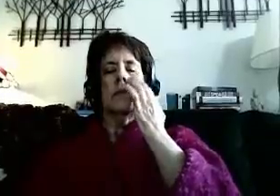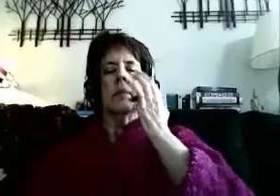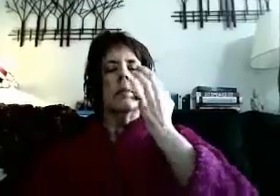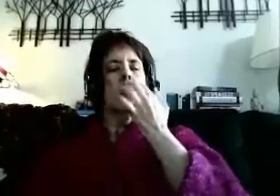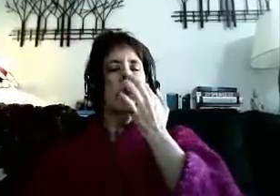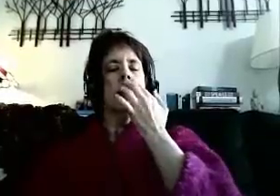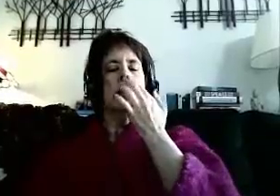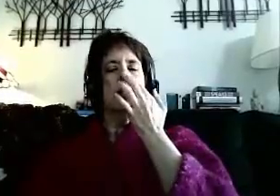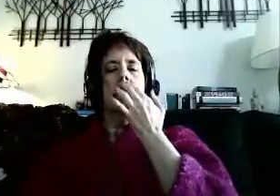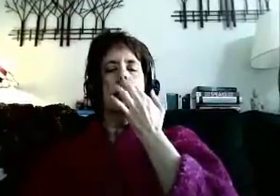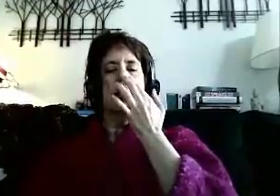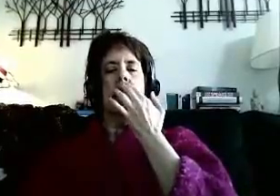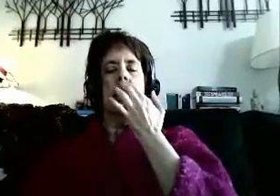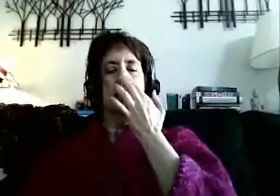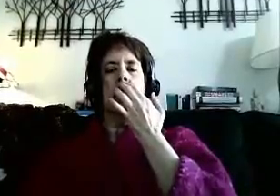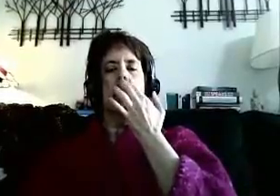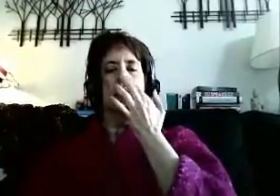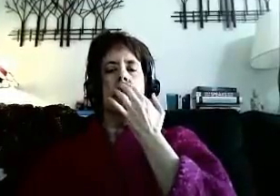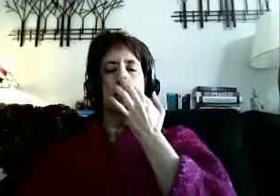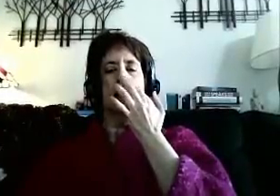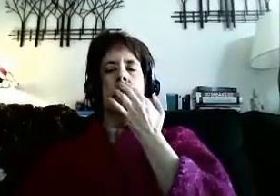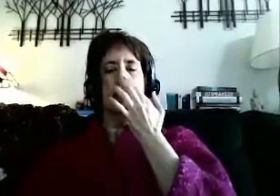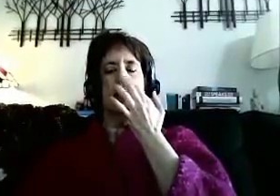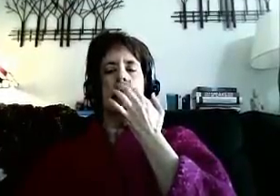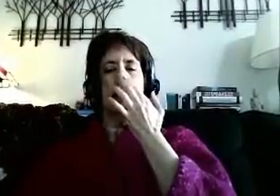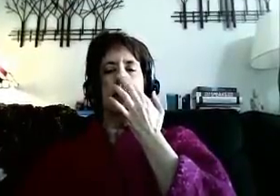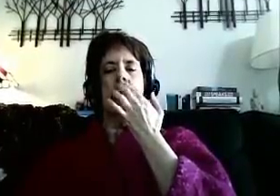When did this ability to heal so quickly and quickly appear?